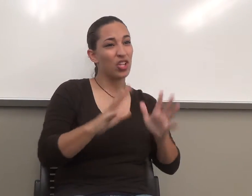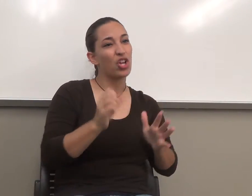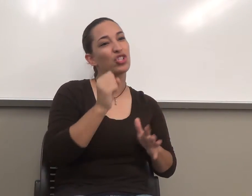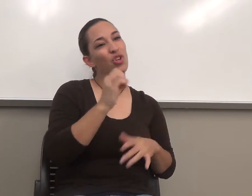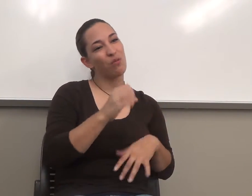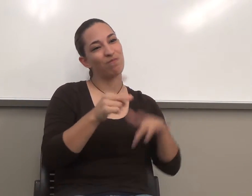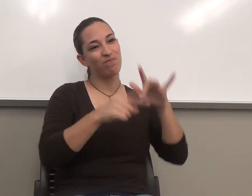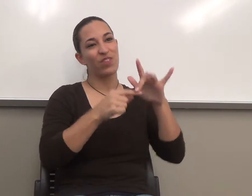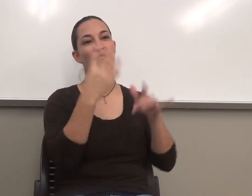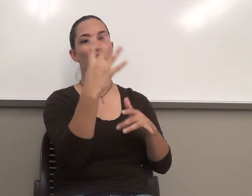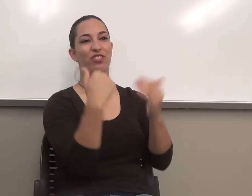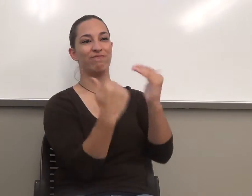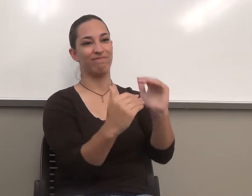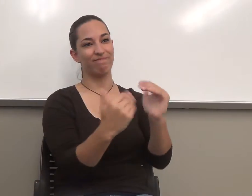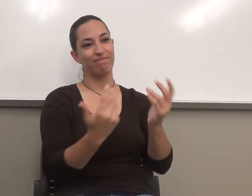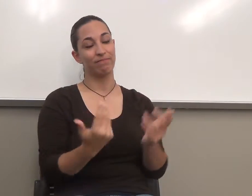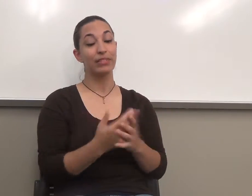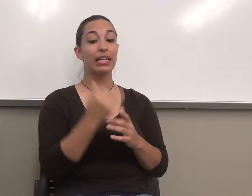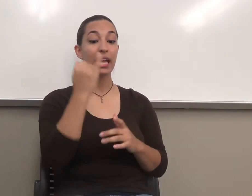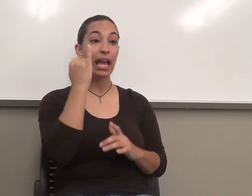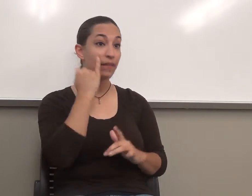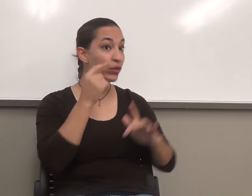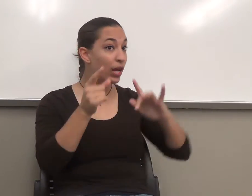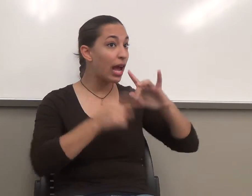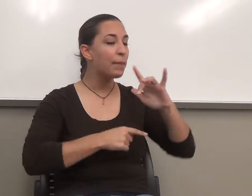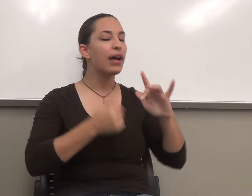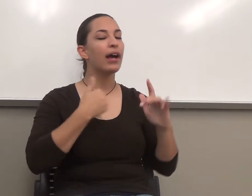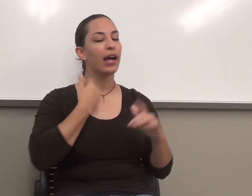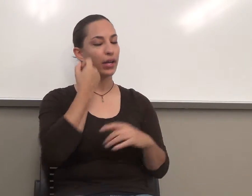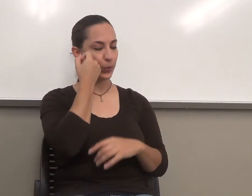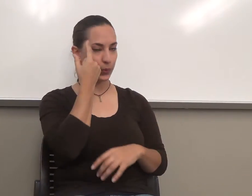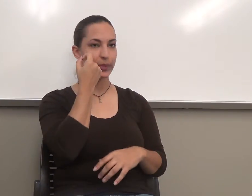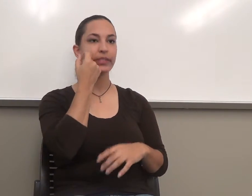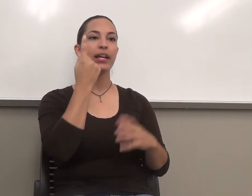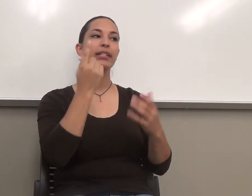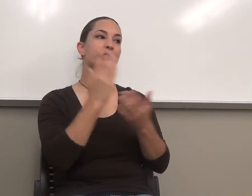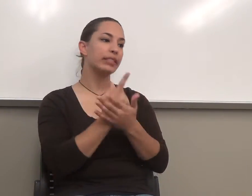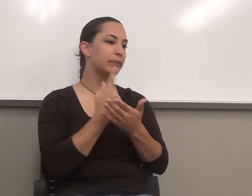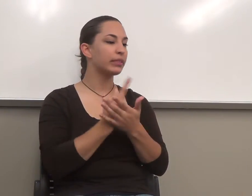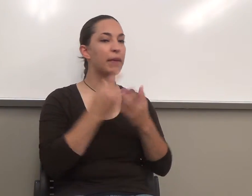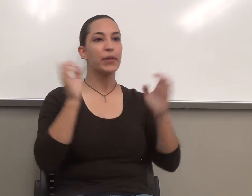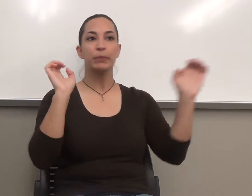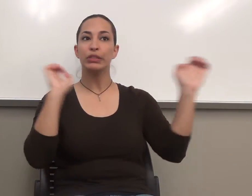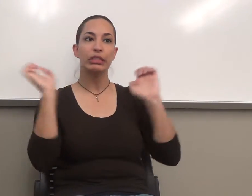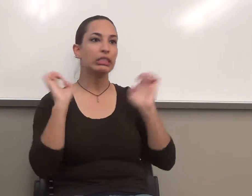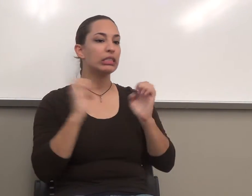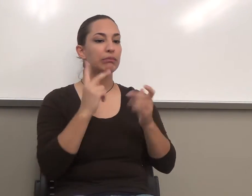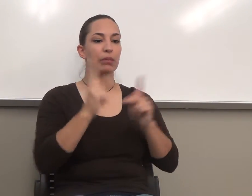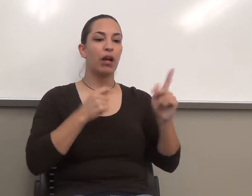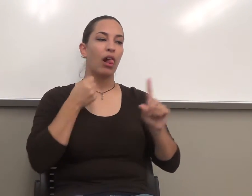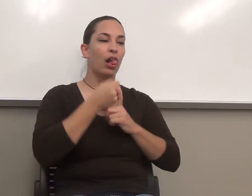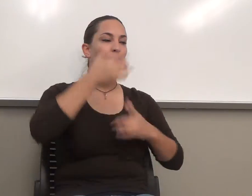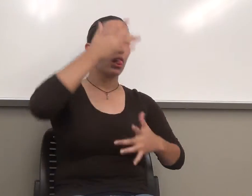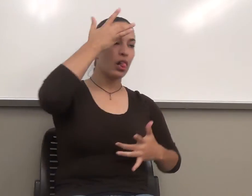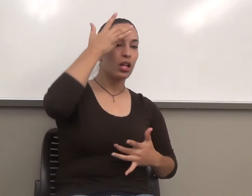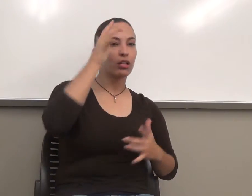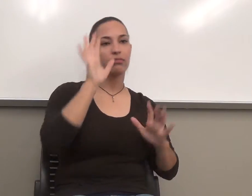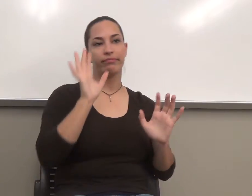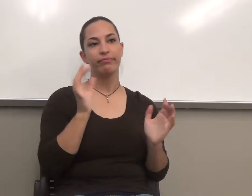If you are absent, I realize that there are emergencies. realize people get sick. You know, they can't get their